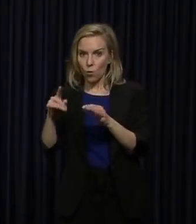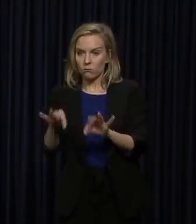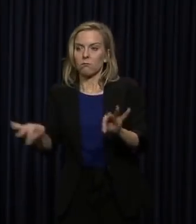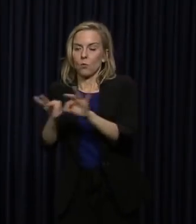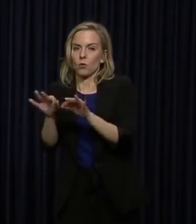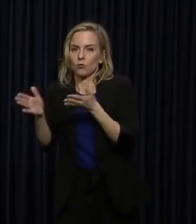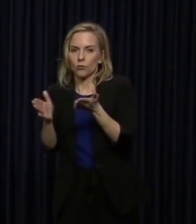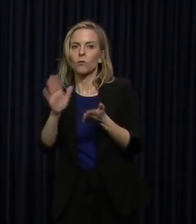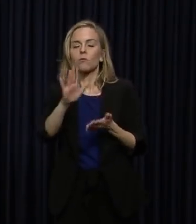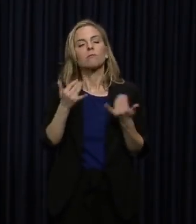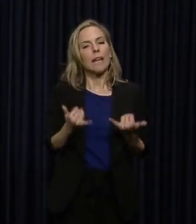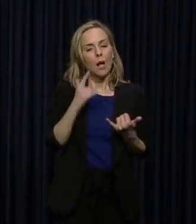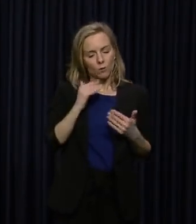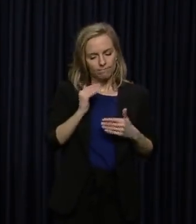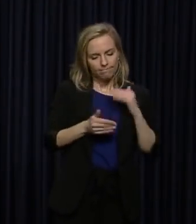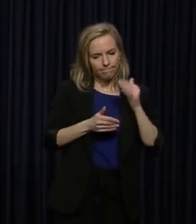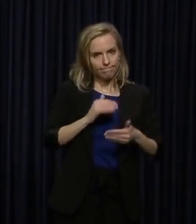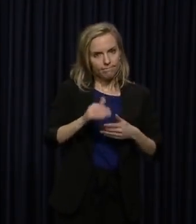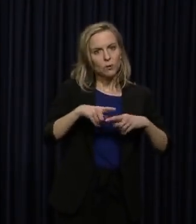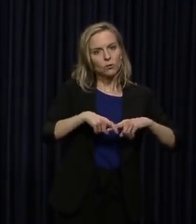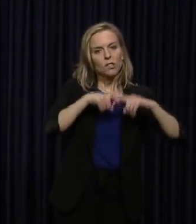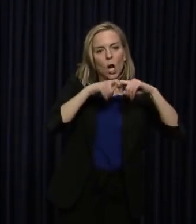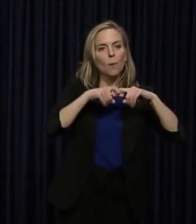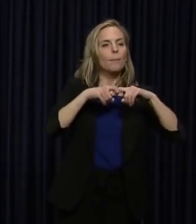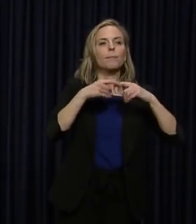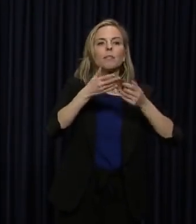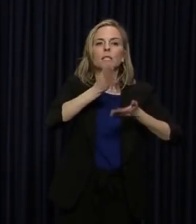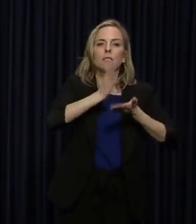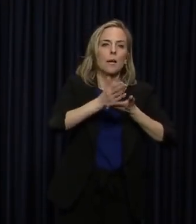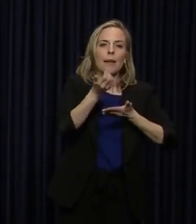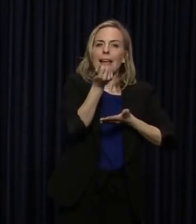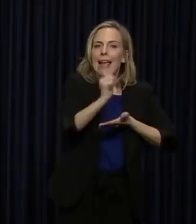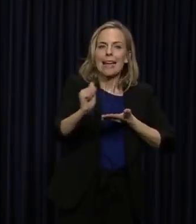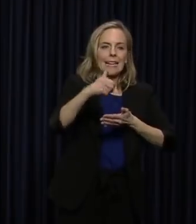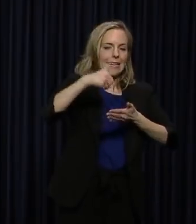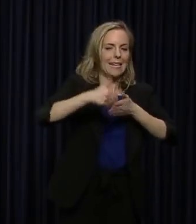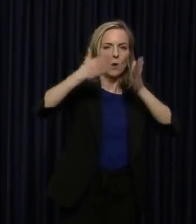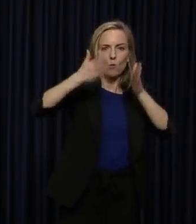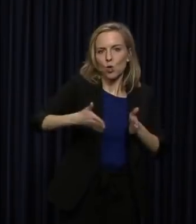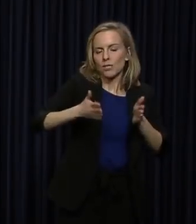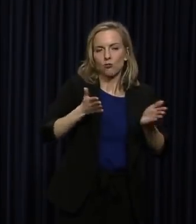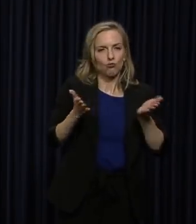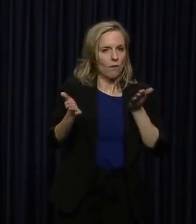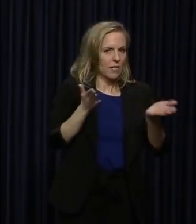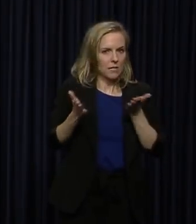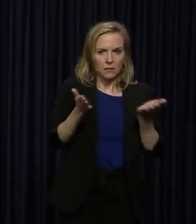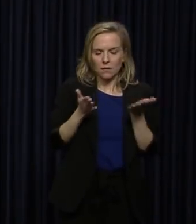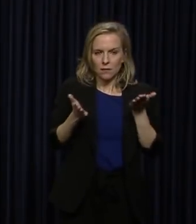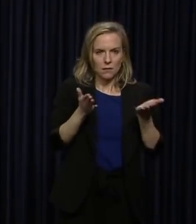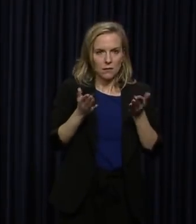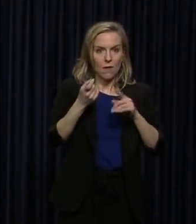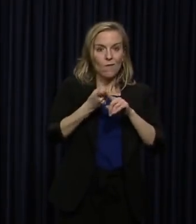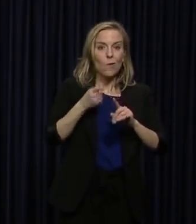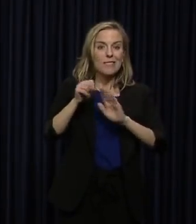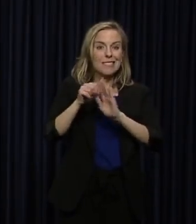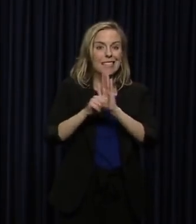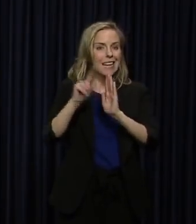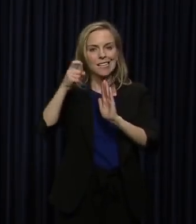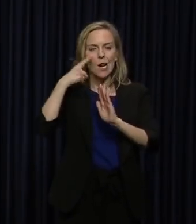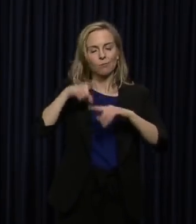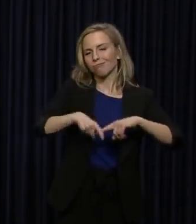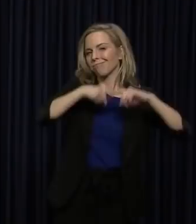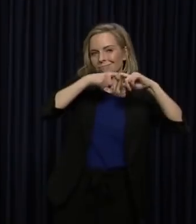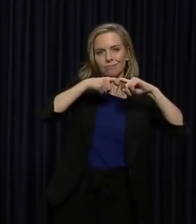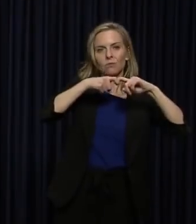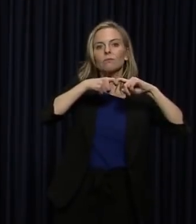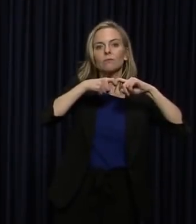taking steps to stop any in-person service that is needed from state government. We're